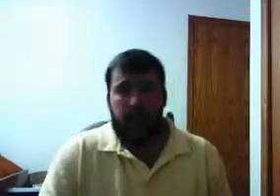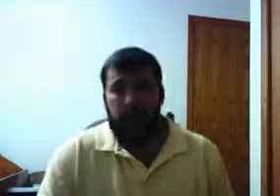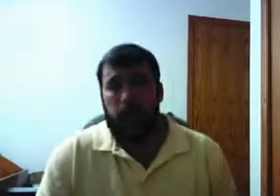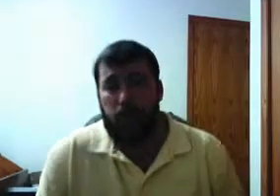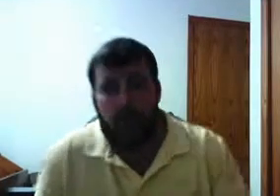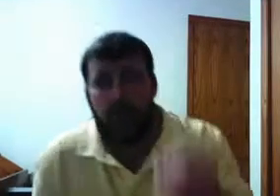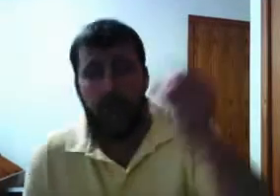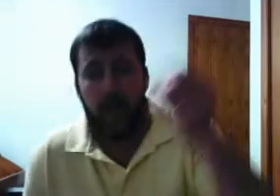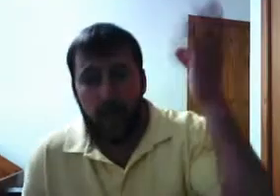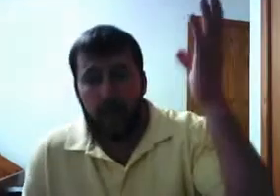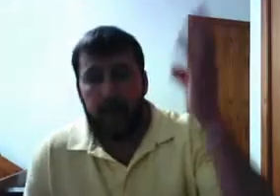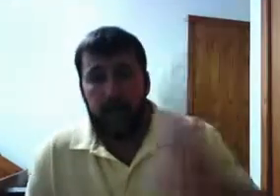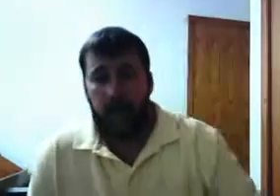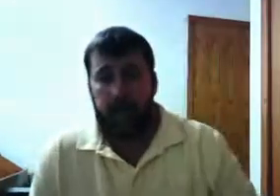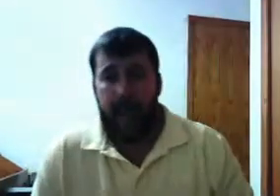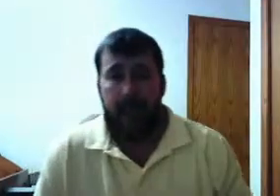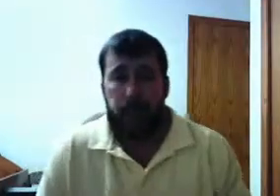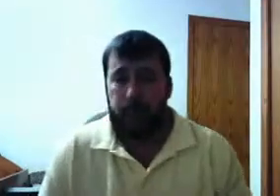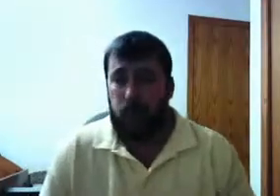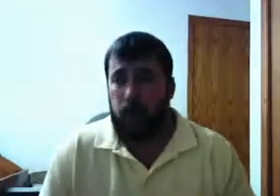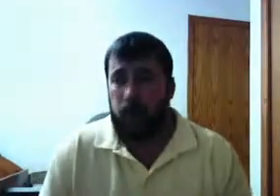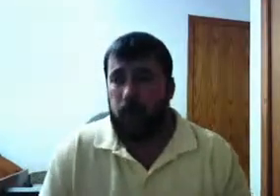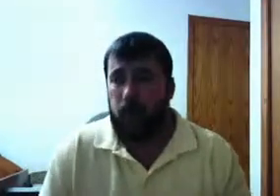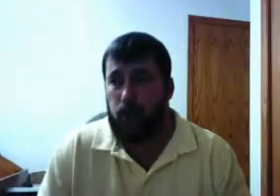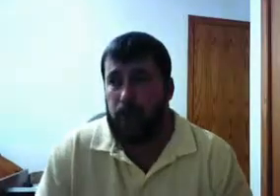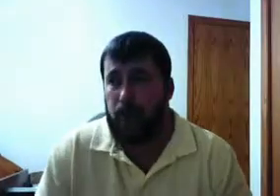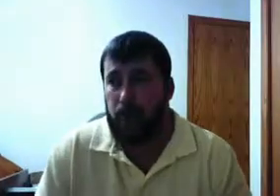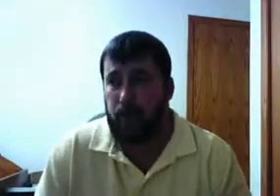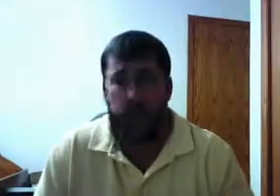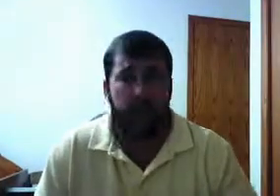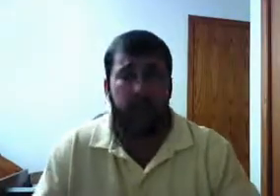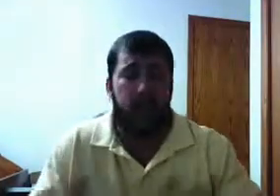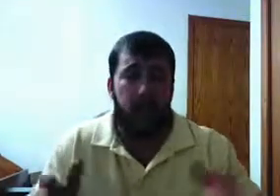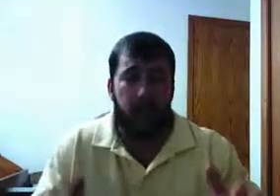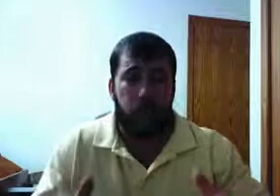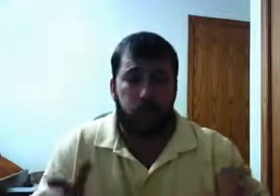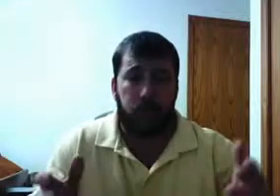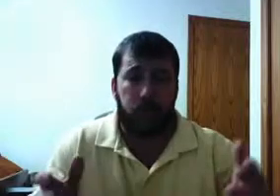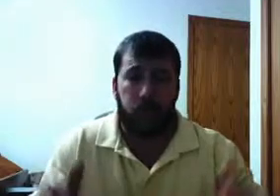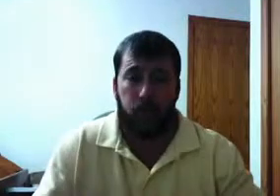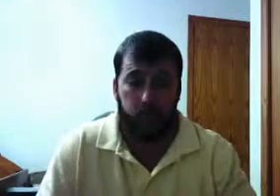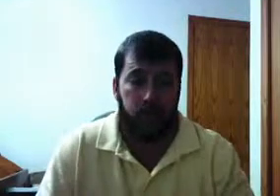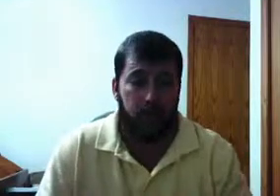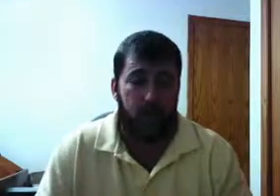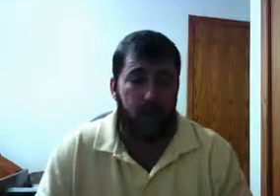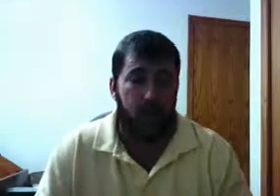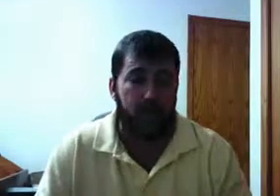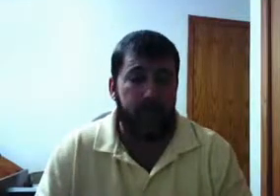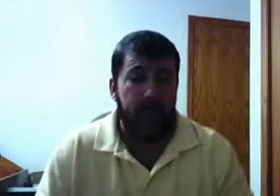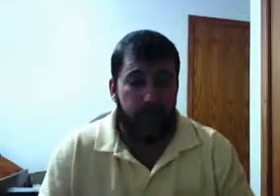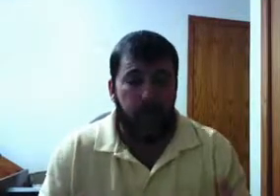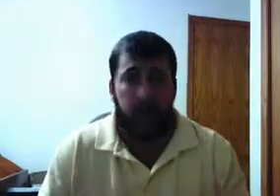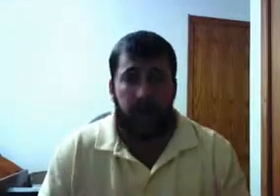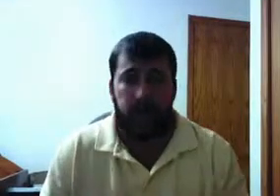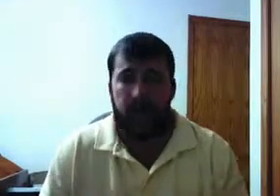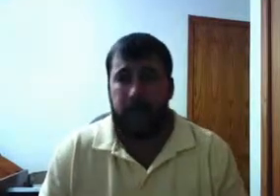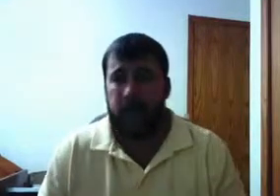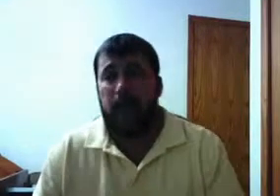little punk gals, 22, 23 years old. I'm not calling all 22, 23-year-old women punks, but I'm saying these